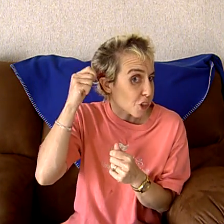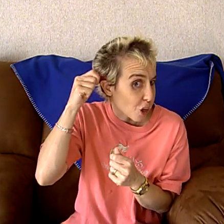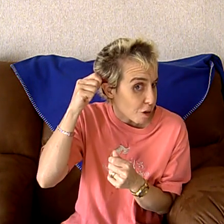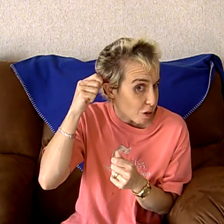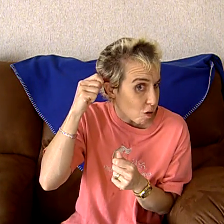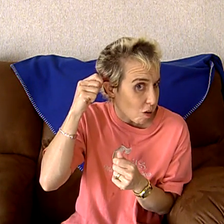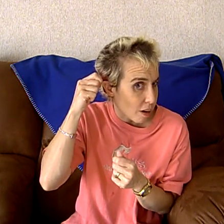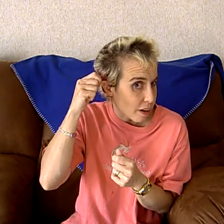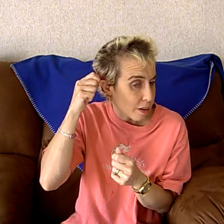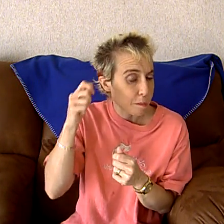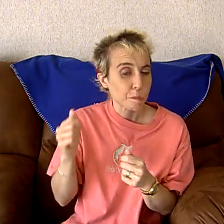turned on.